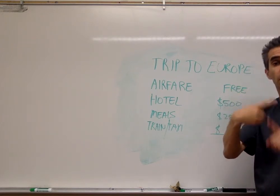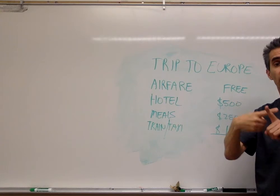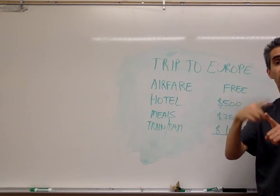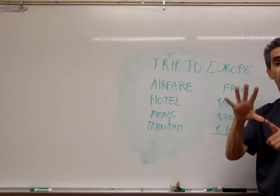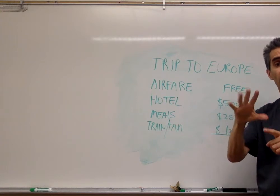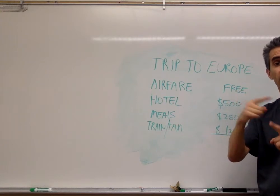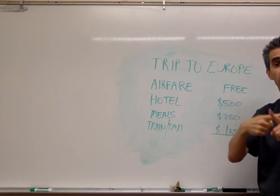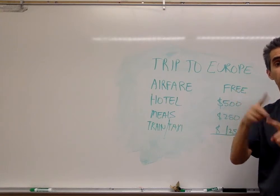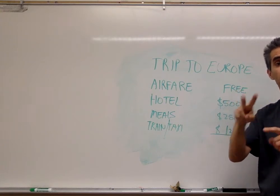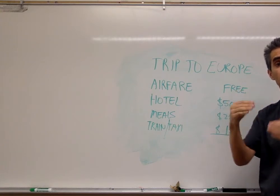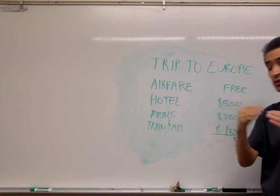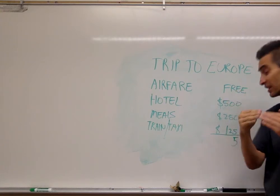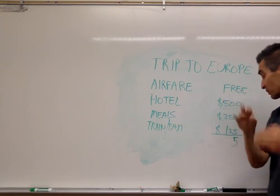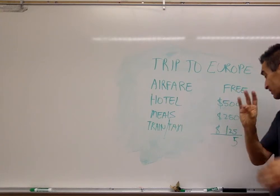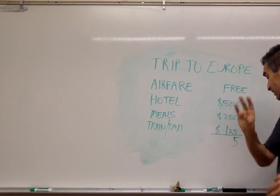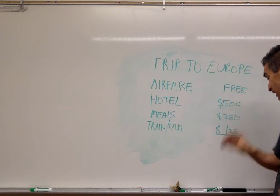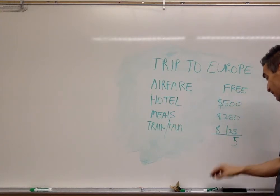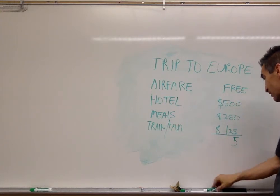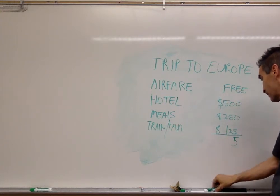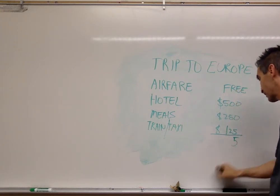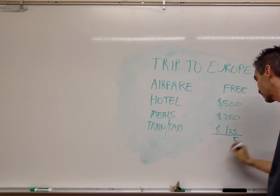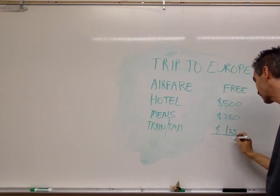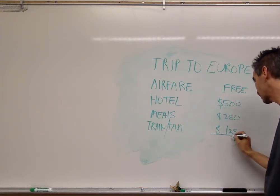And zero and five and two equals seven.